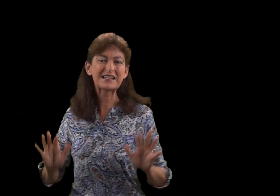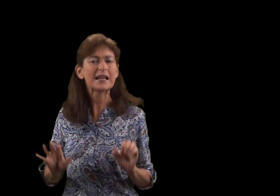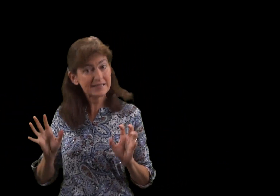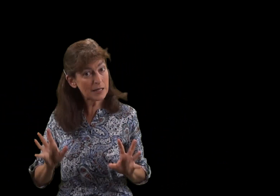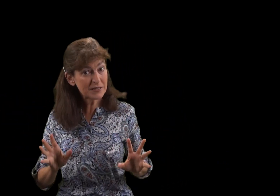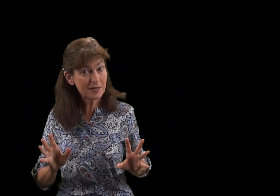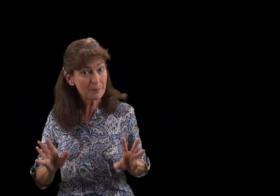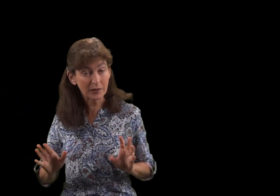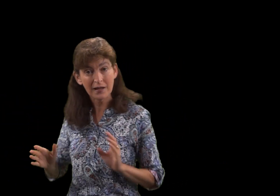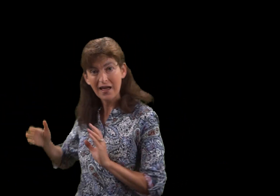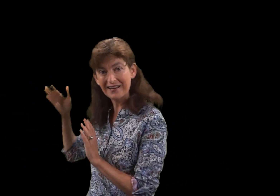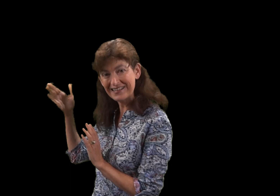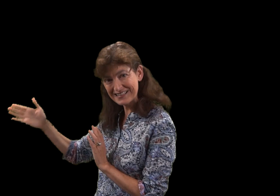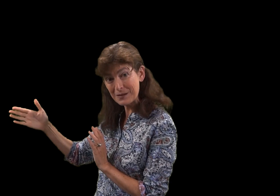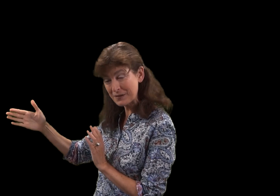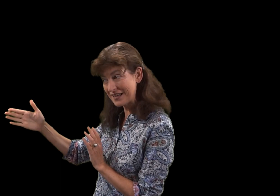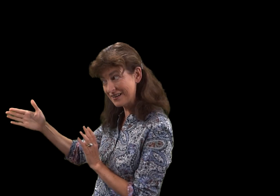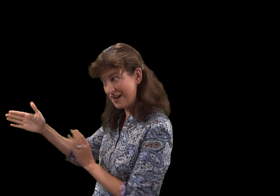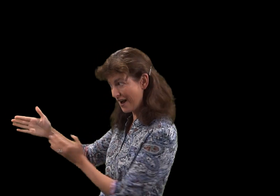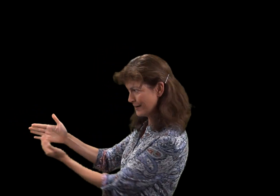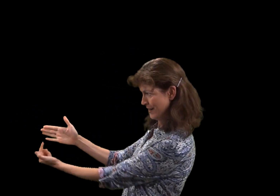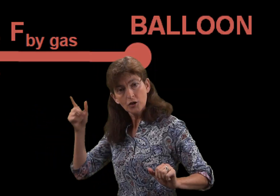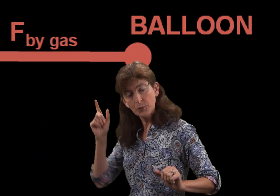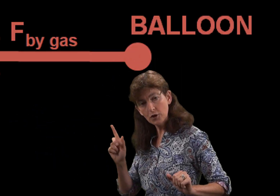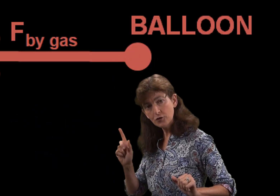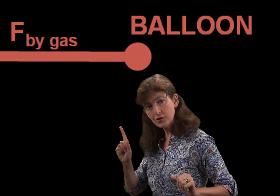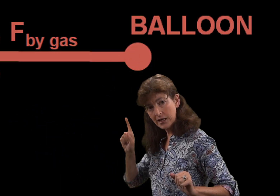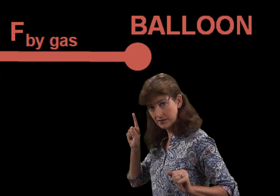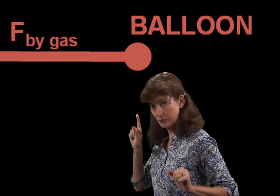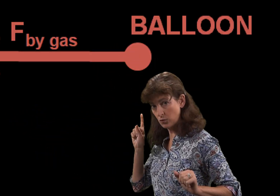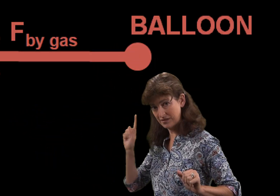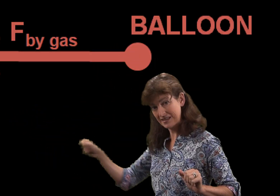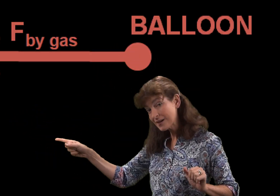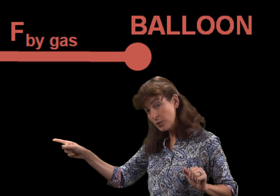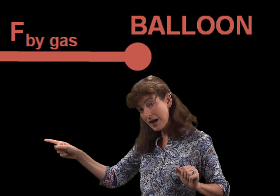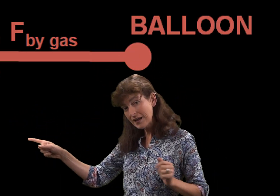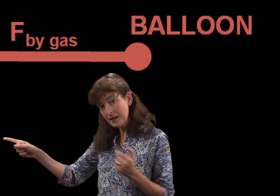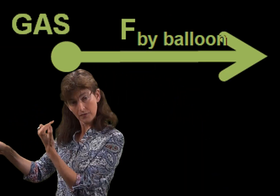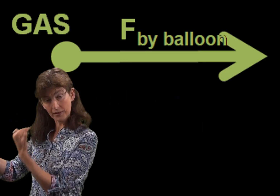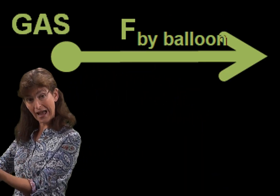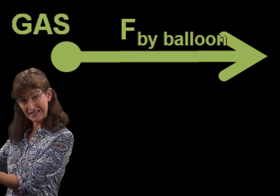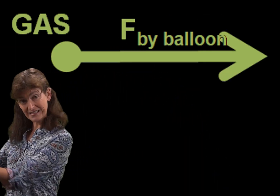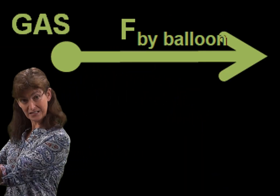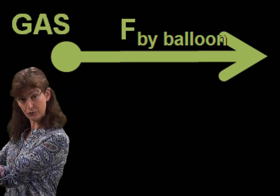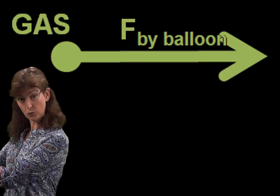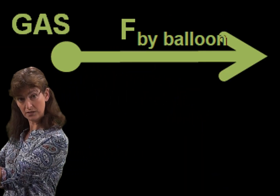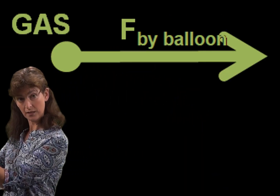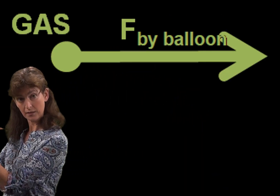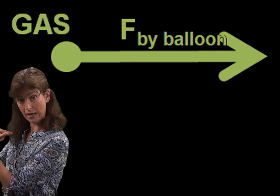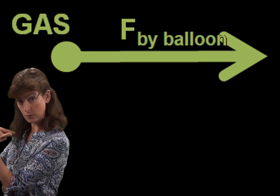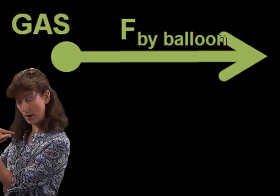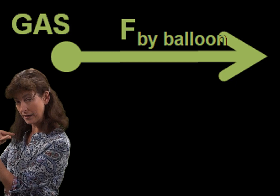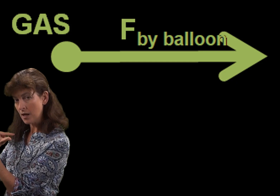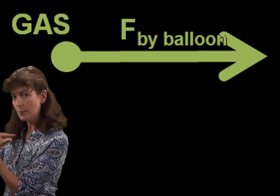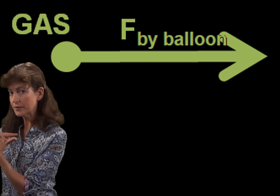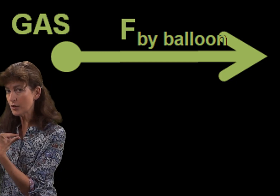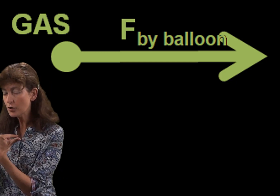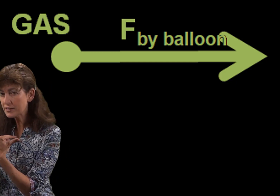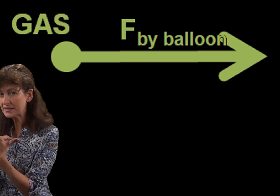let's keep it simple and let's keep it in the line. The balloon is forced that way the gas is forced that way. But notice